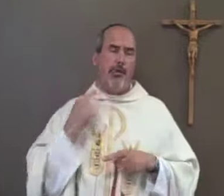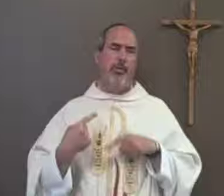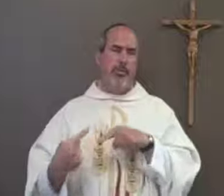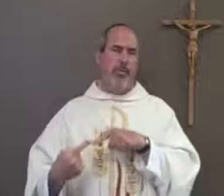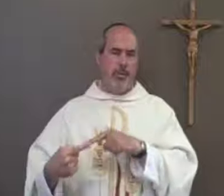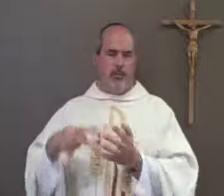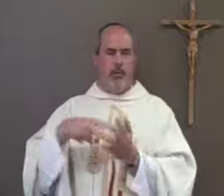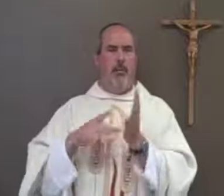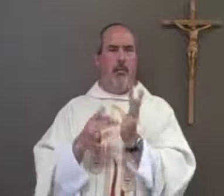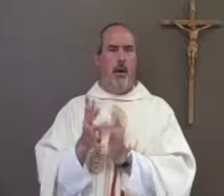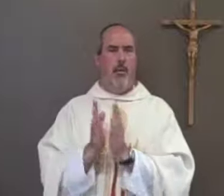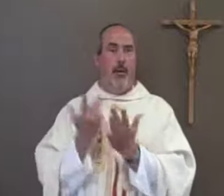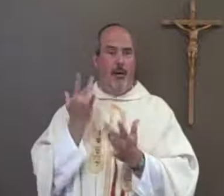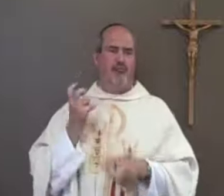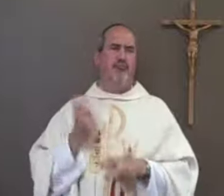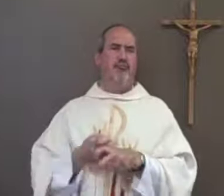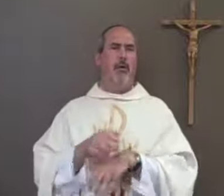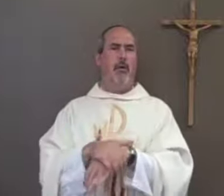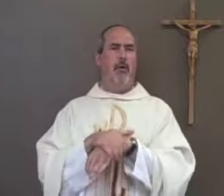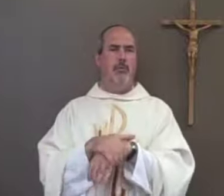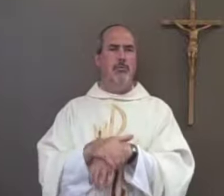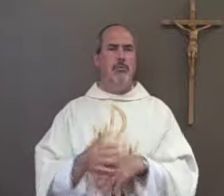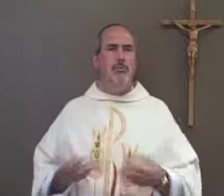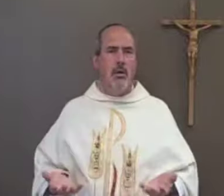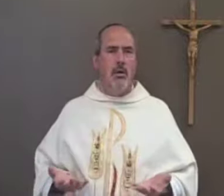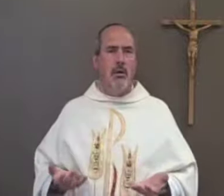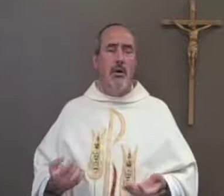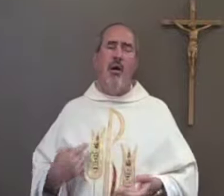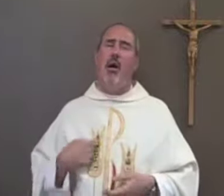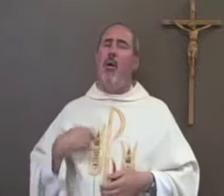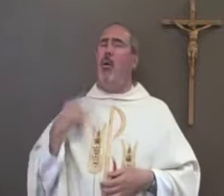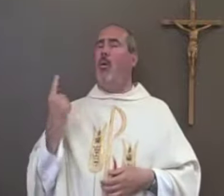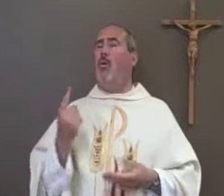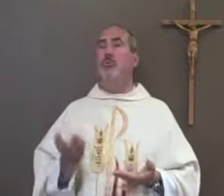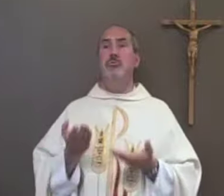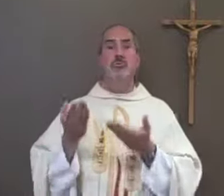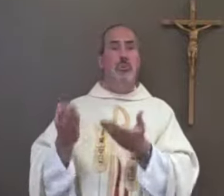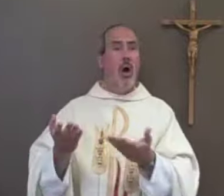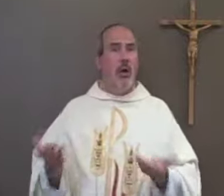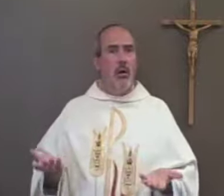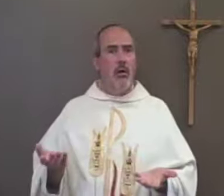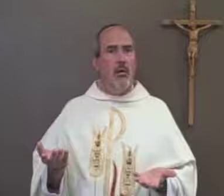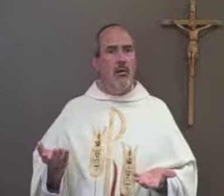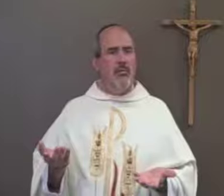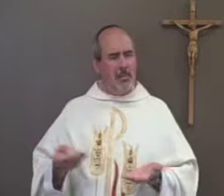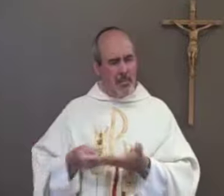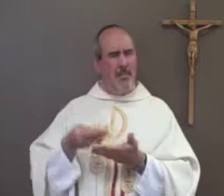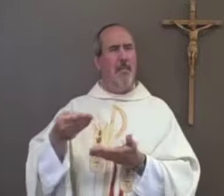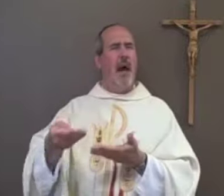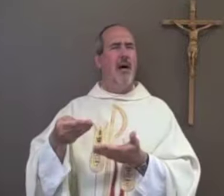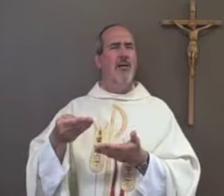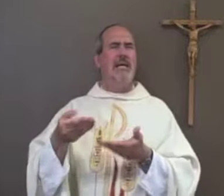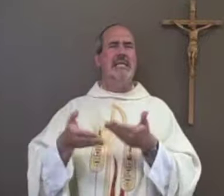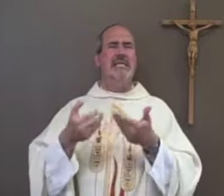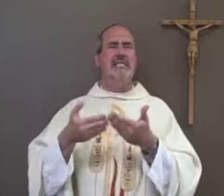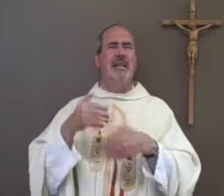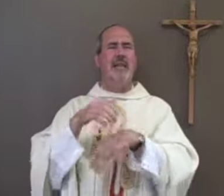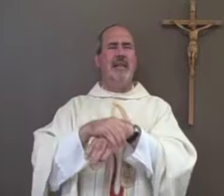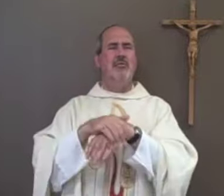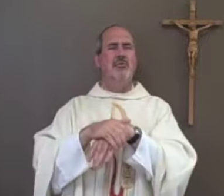there are many deaf people who struggle to read the Bible because it's written in in such tough English but I would suggest that